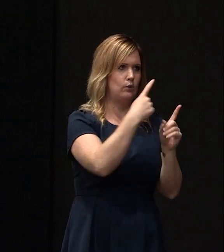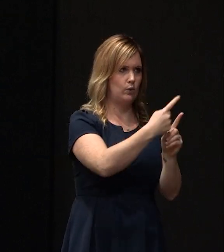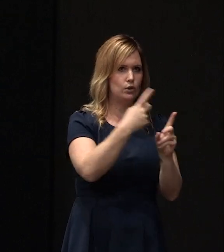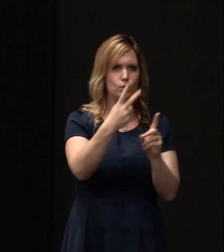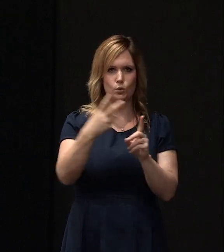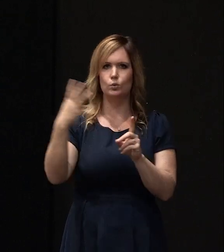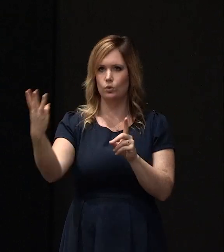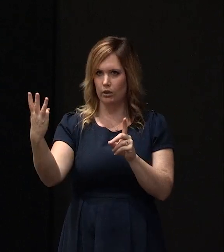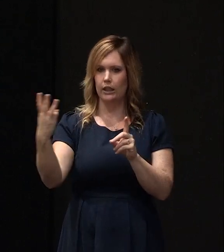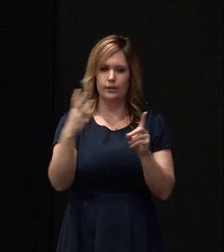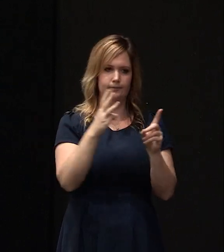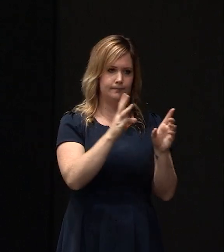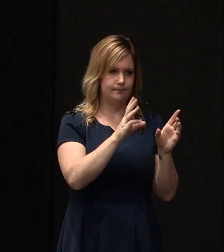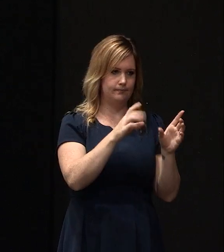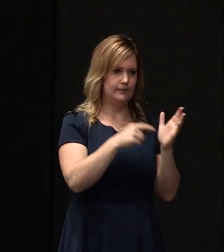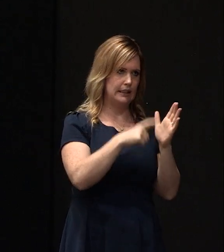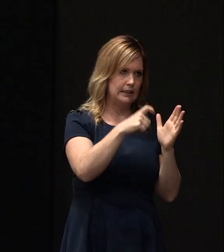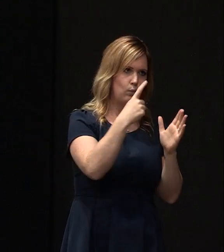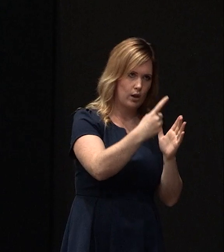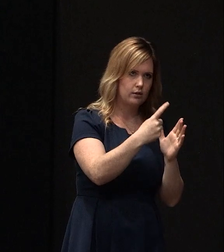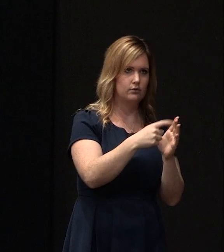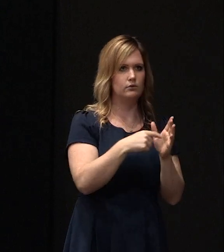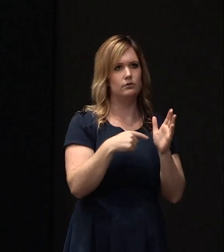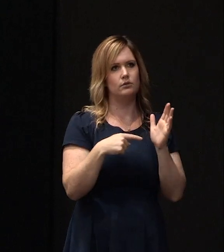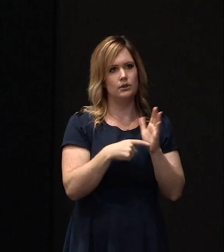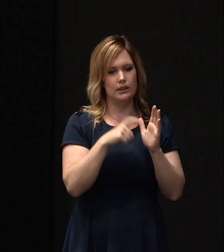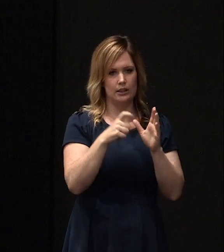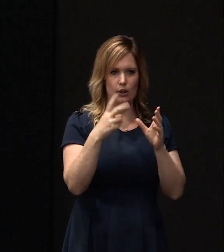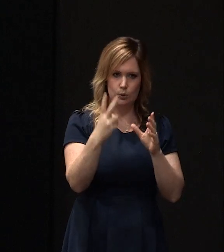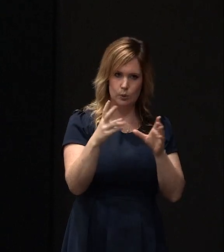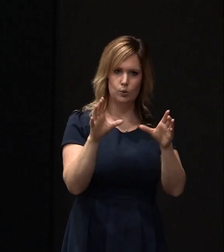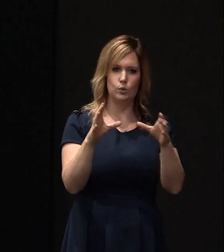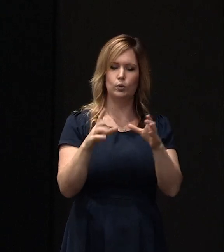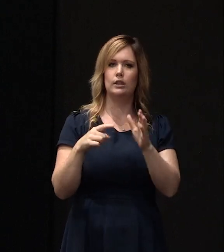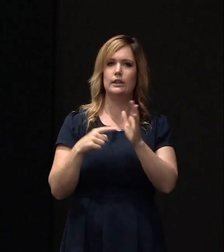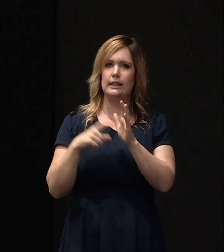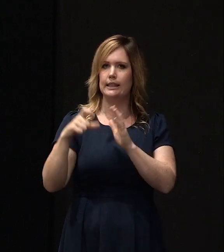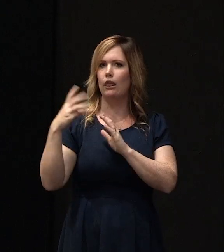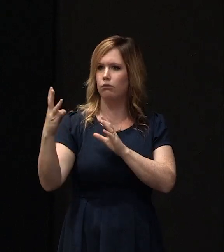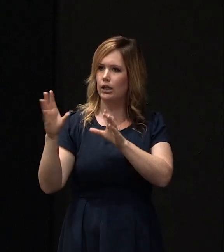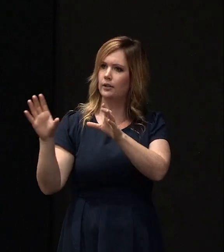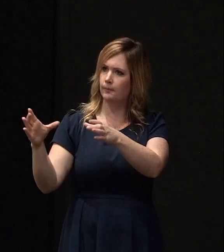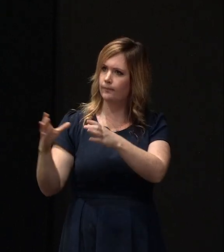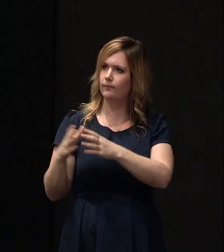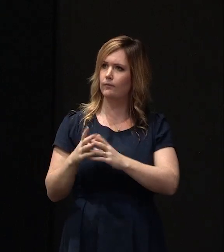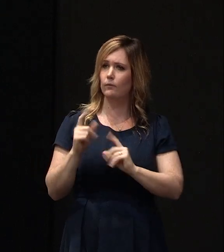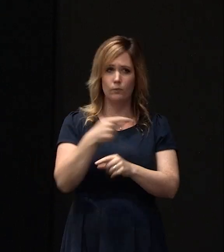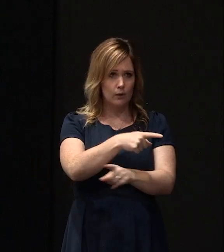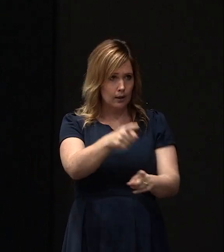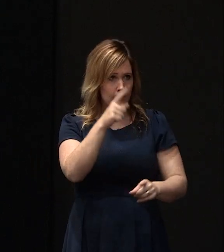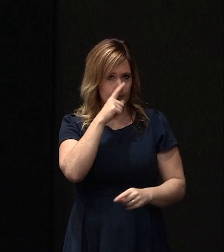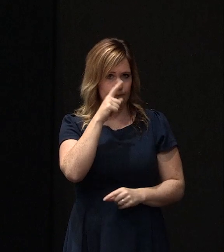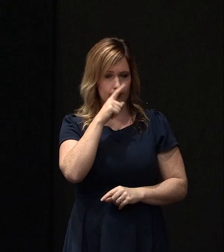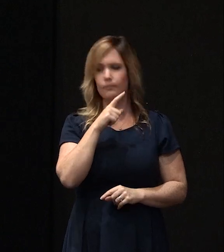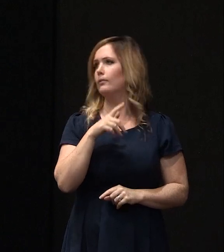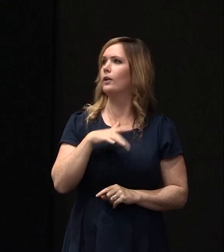TC1, TC2 and TC3. I mean, do people, do you feel that having